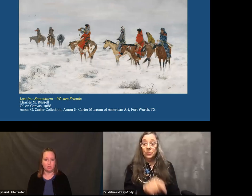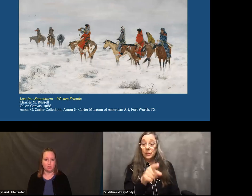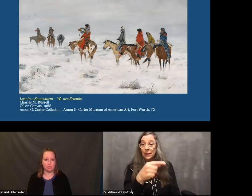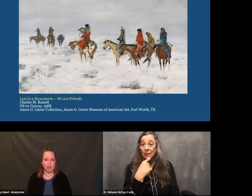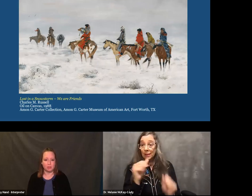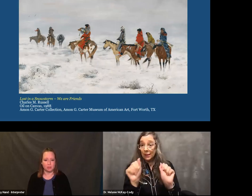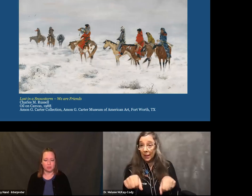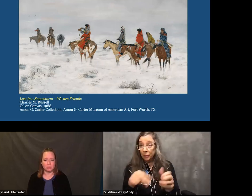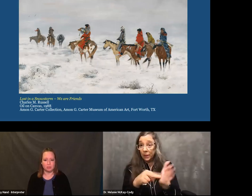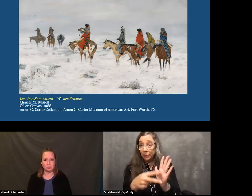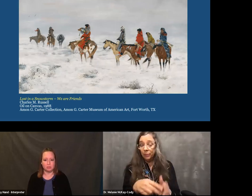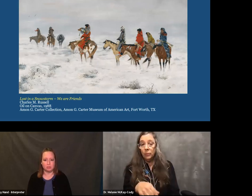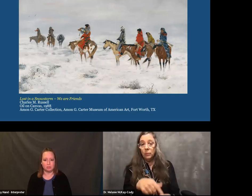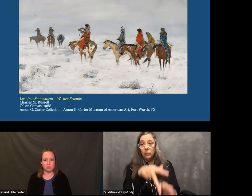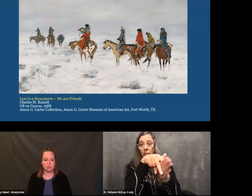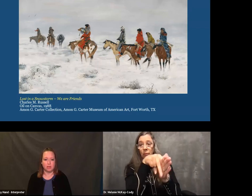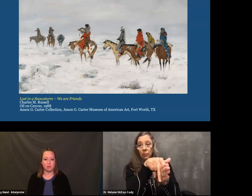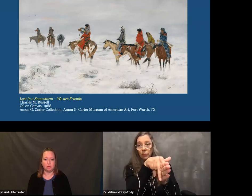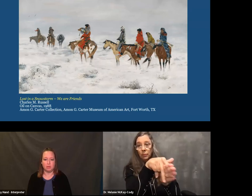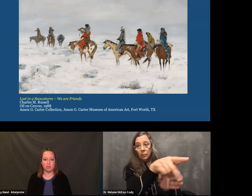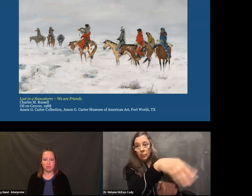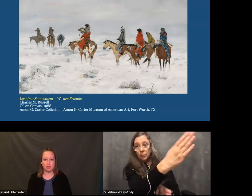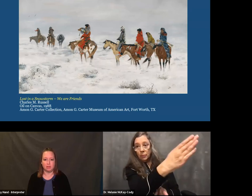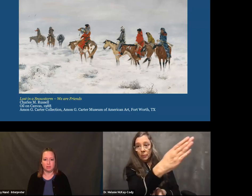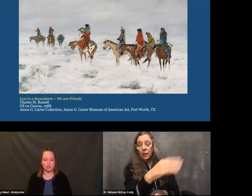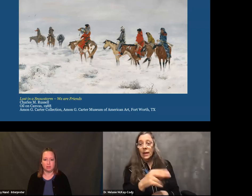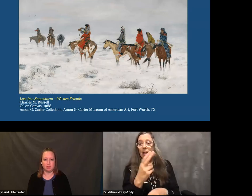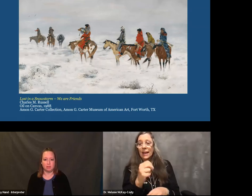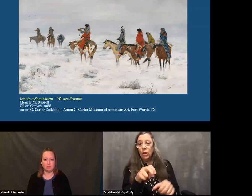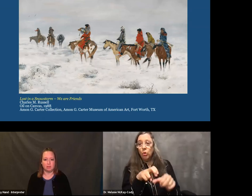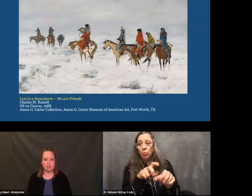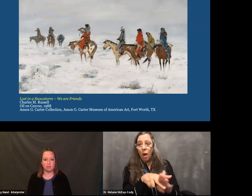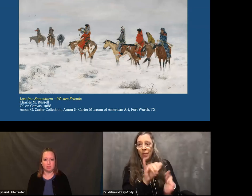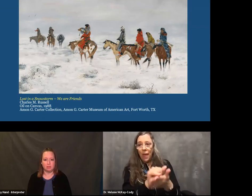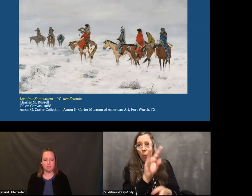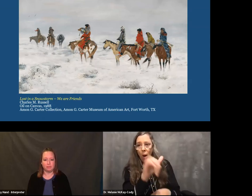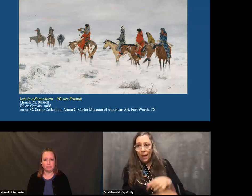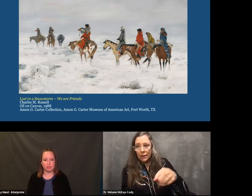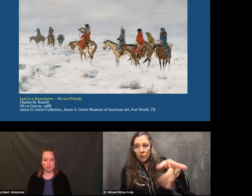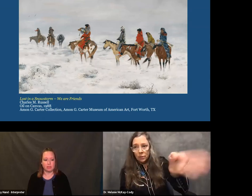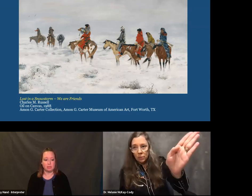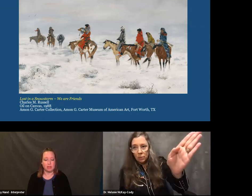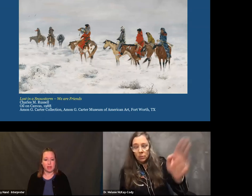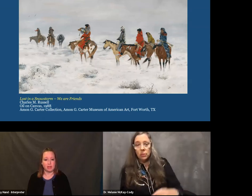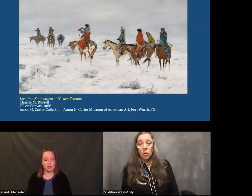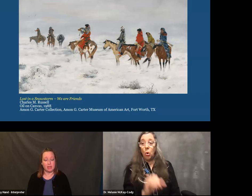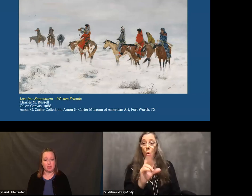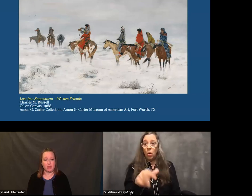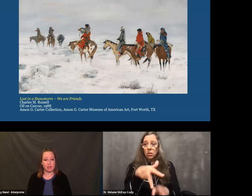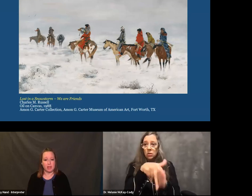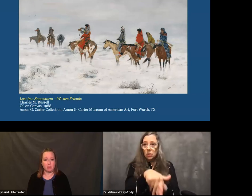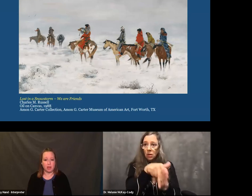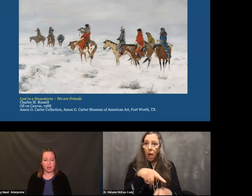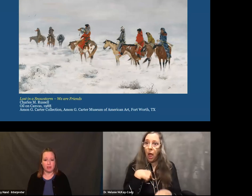It could be something like